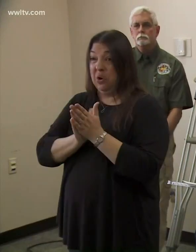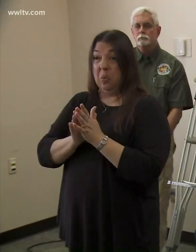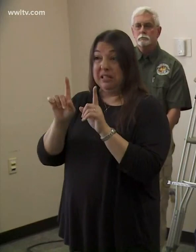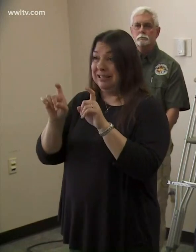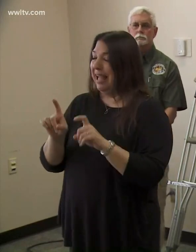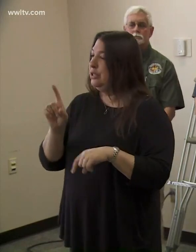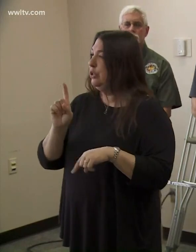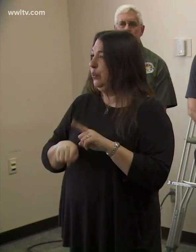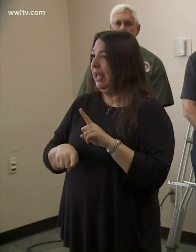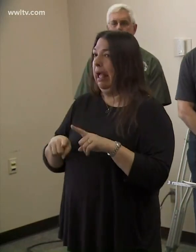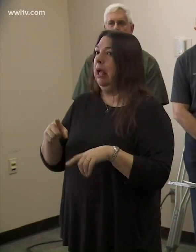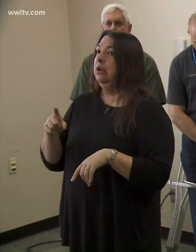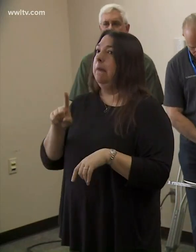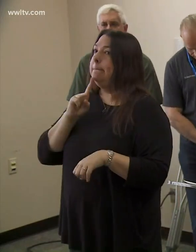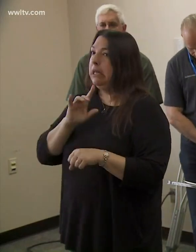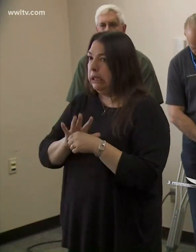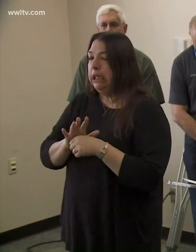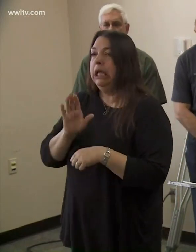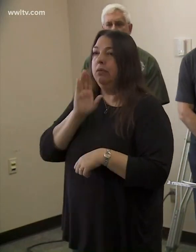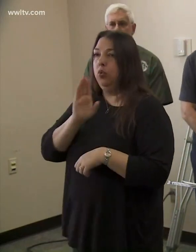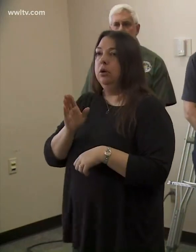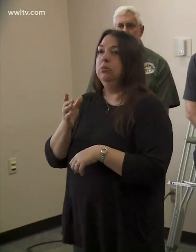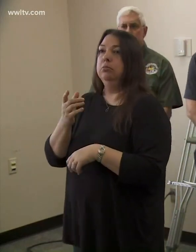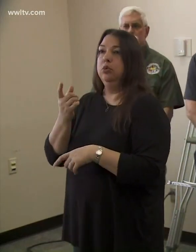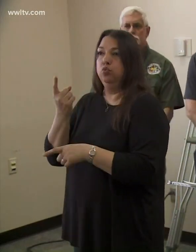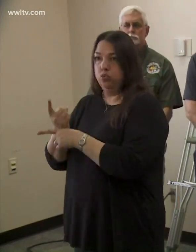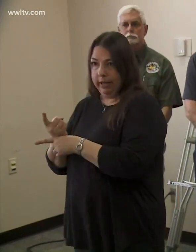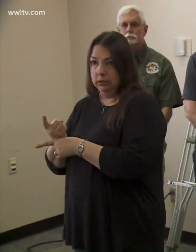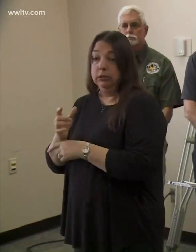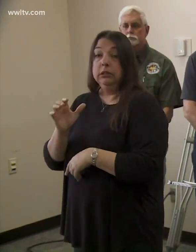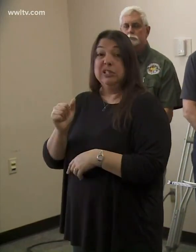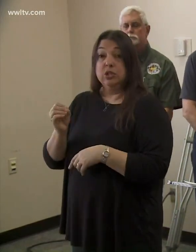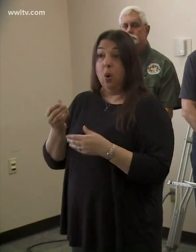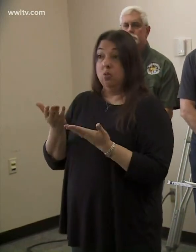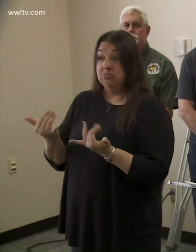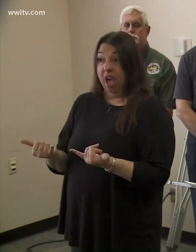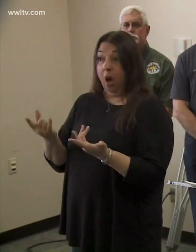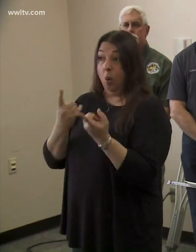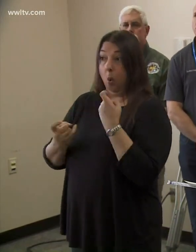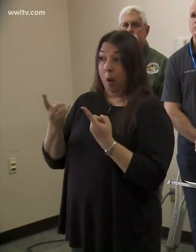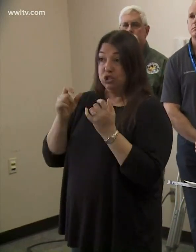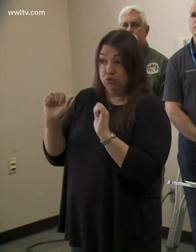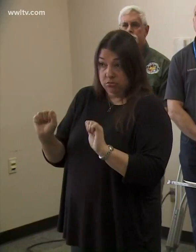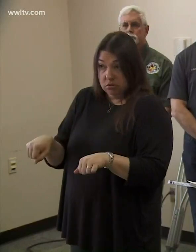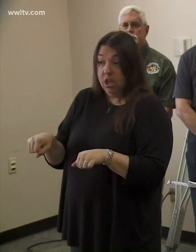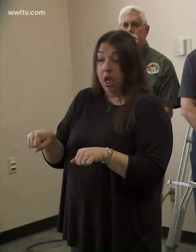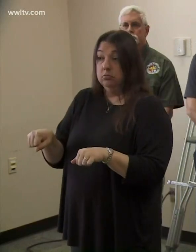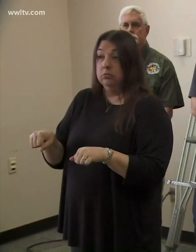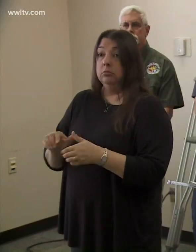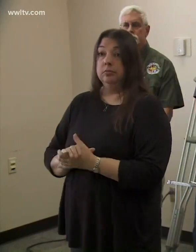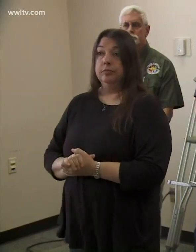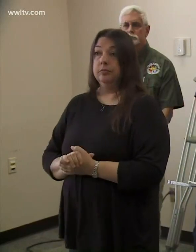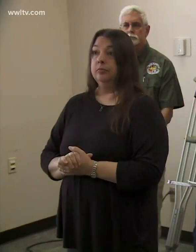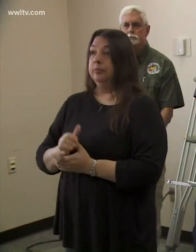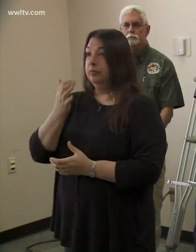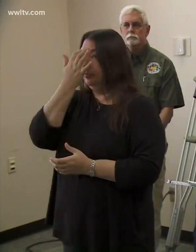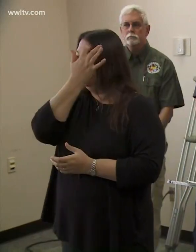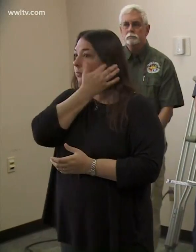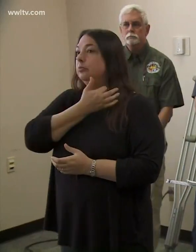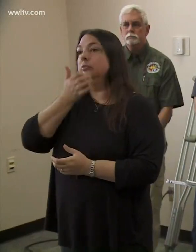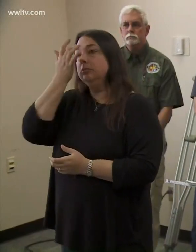cannot rely on that result. So, um, I'm happy to open it up to any questions that you may have. Um, anything? Yes.